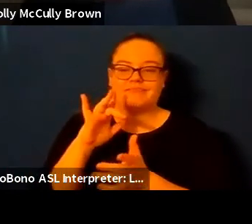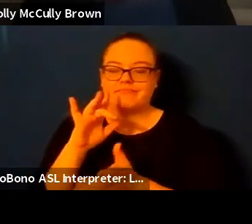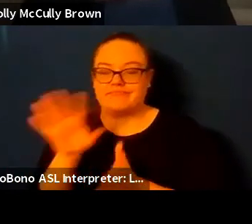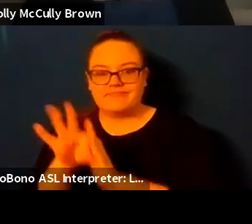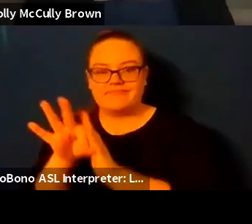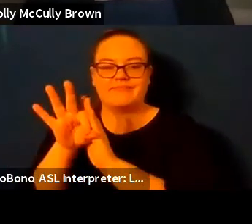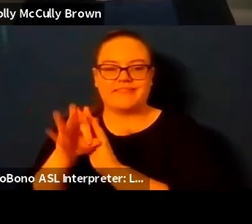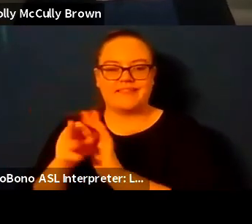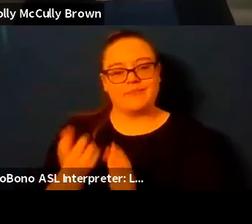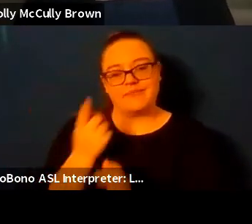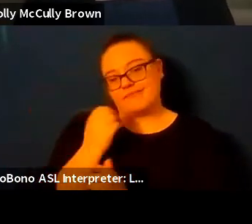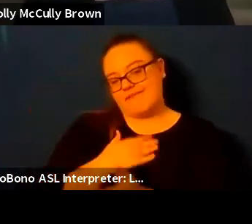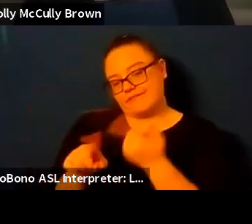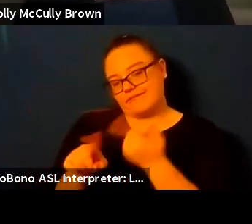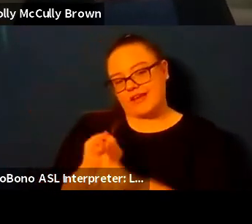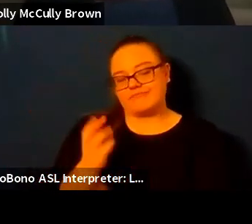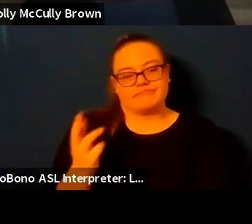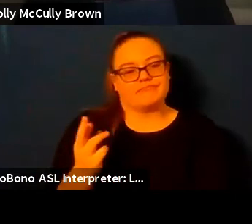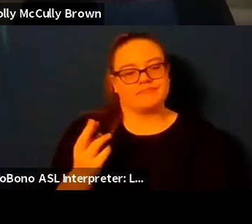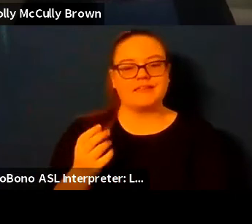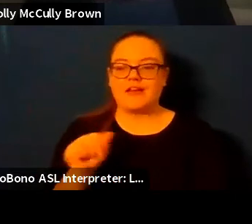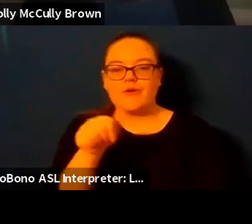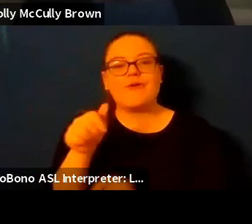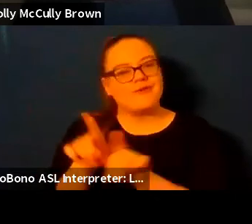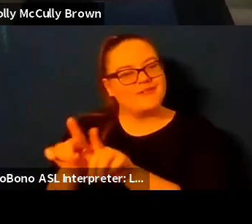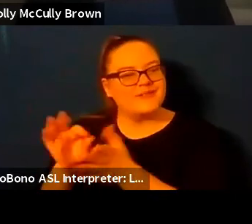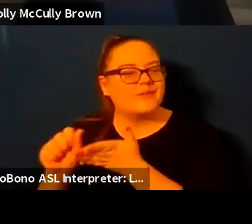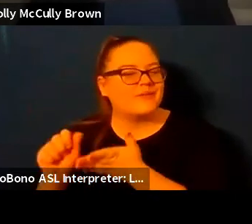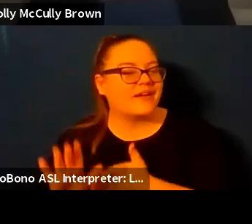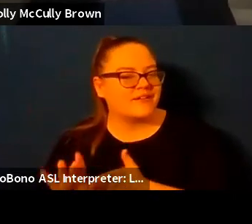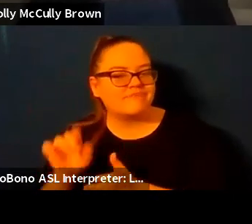friend and and fabulous fellow poet jennifer richter